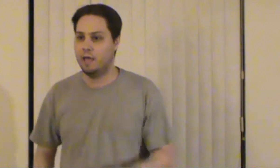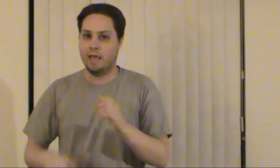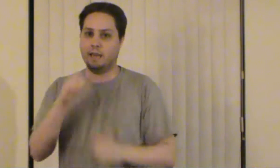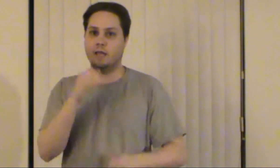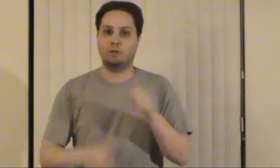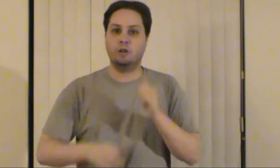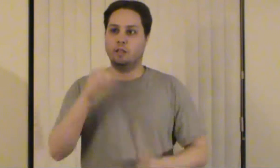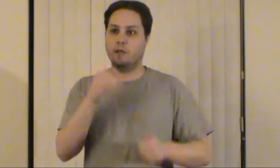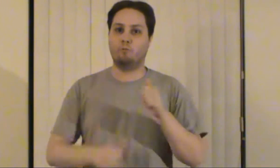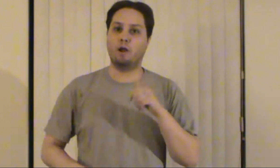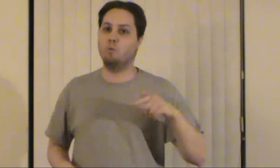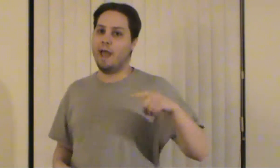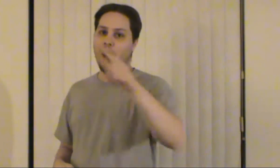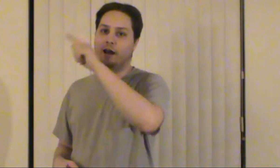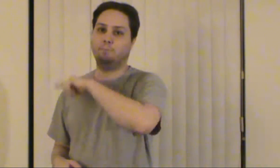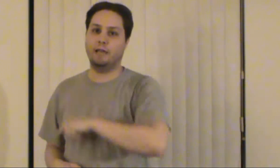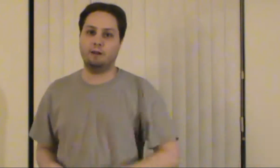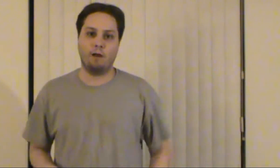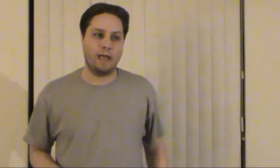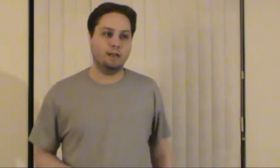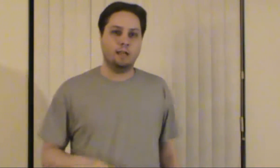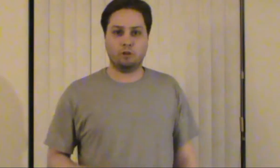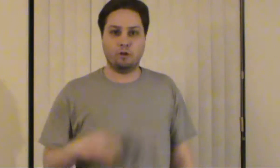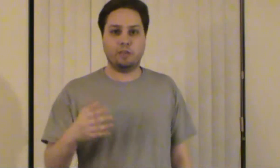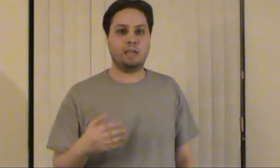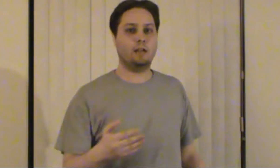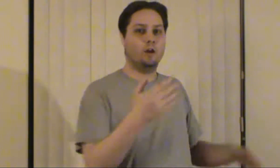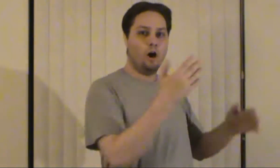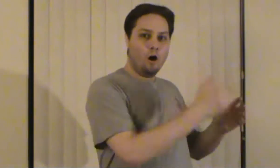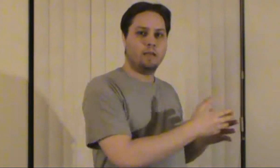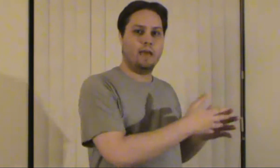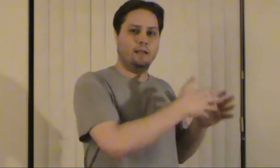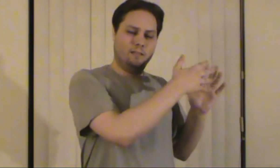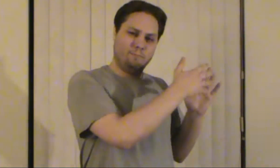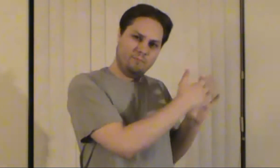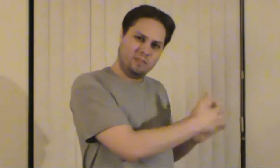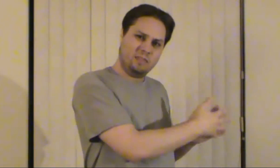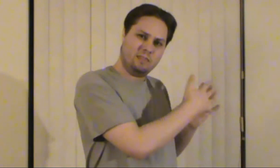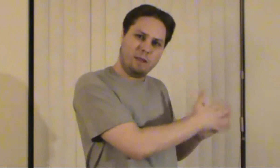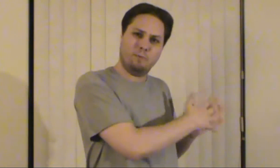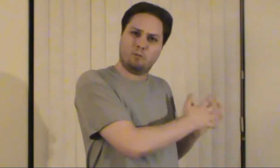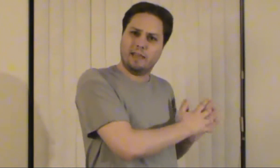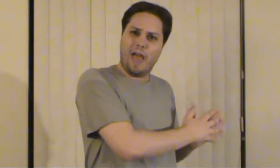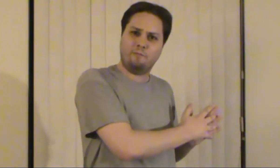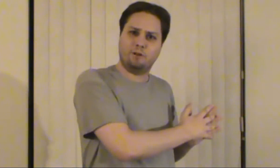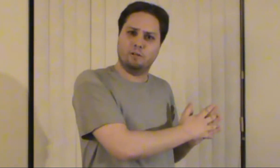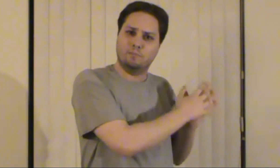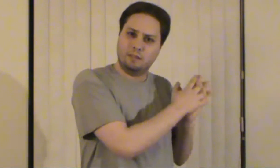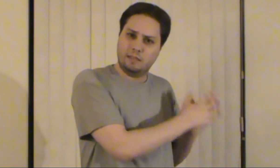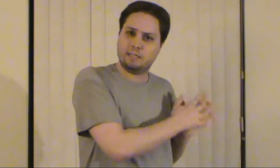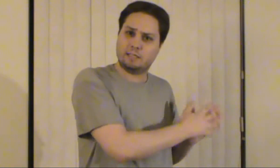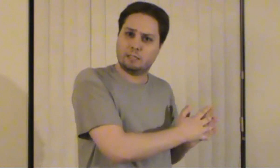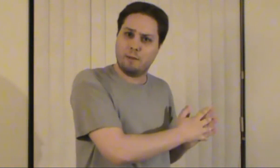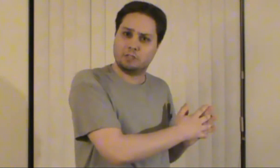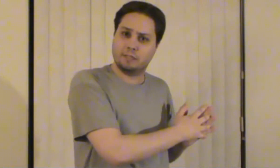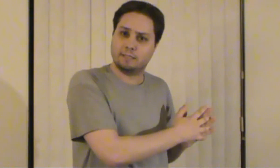and they're they run away on a plane ride so you're thinking okay people are really after him this is suspicious